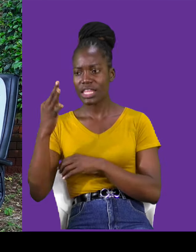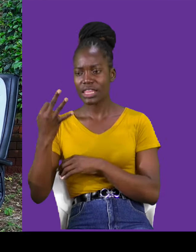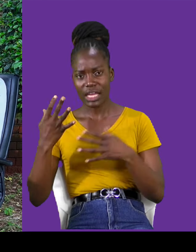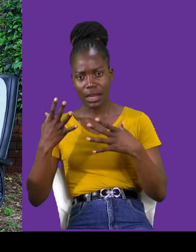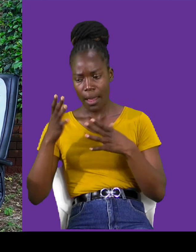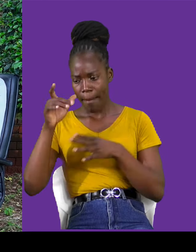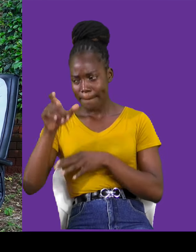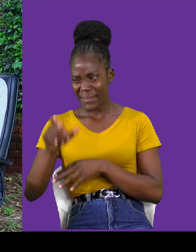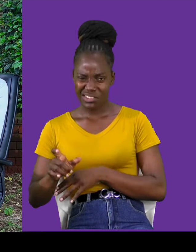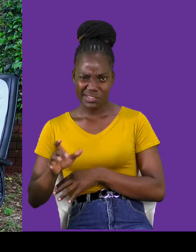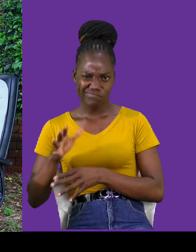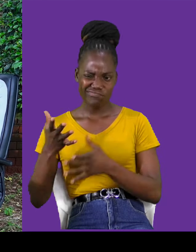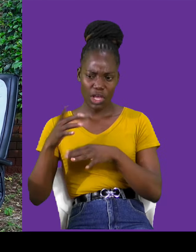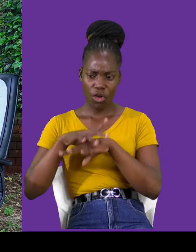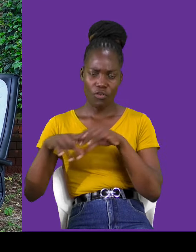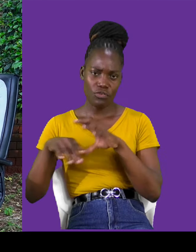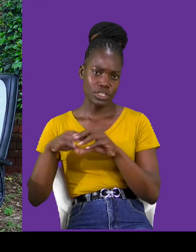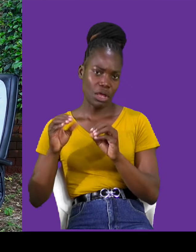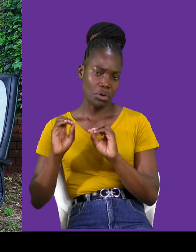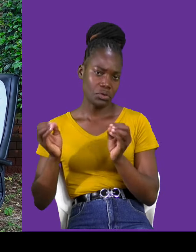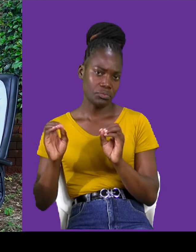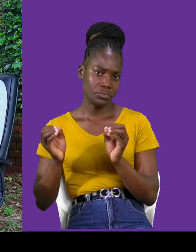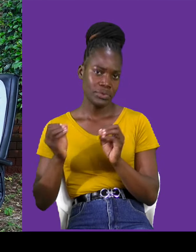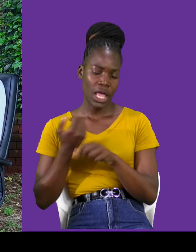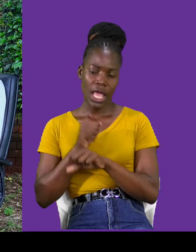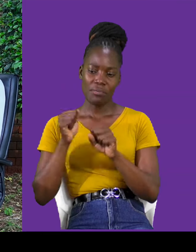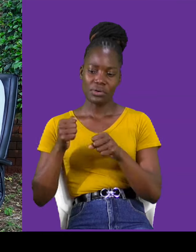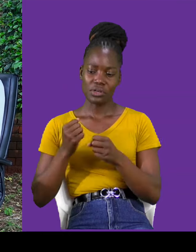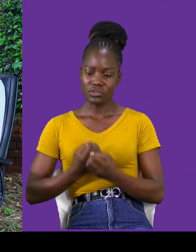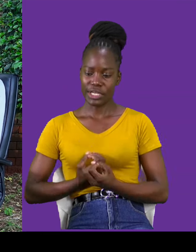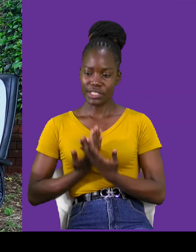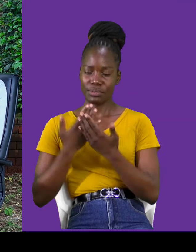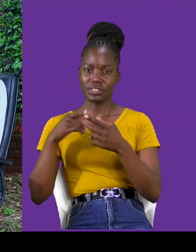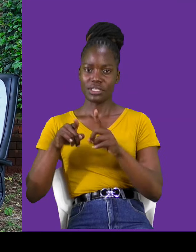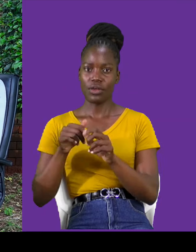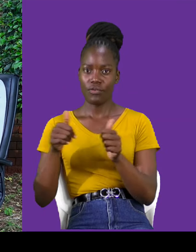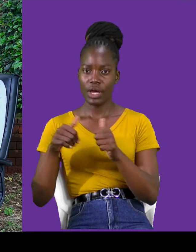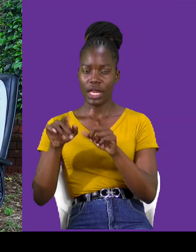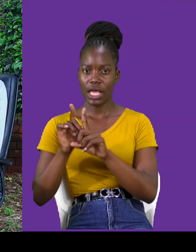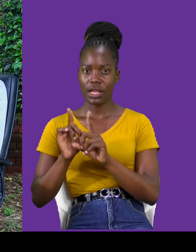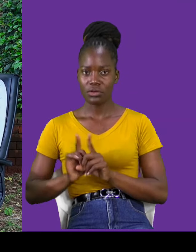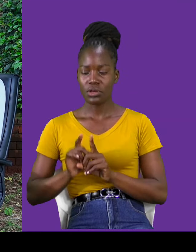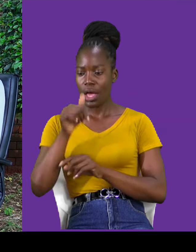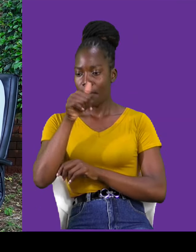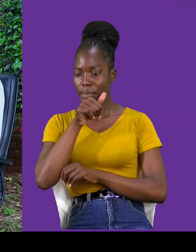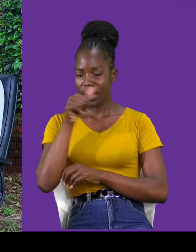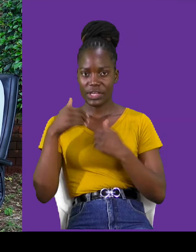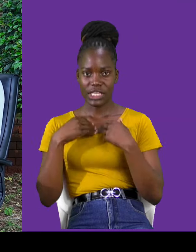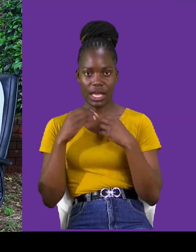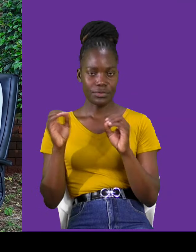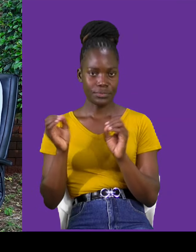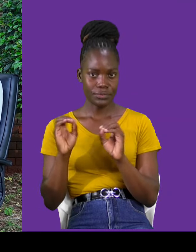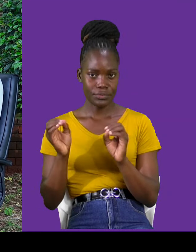it's a buffer, in a kill the vibe. You cannot really express yourself fully, and then there is no privacy enough. You know, it's all that.